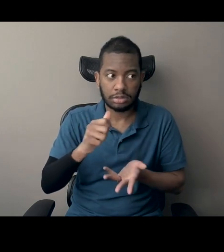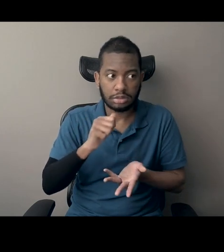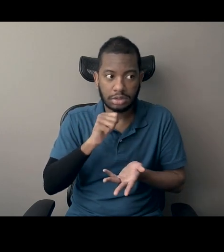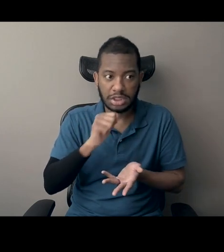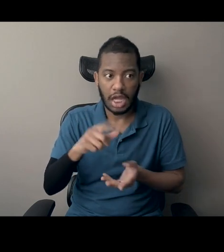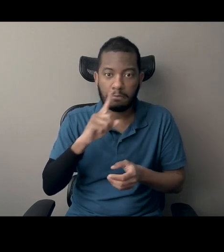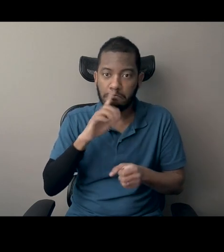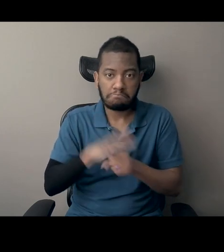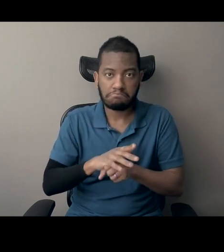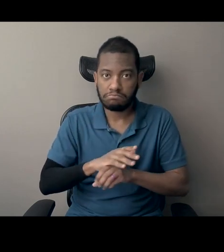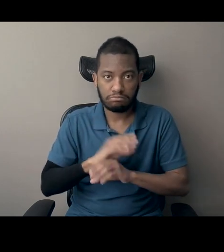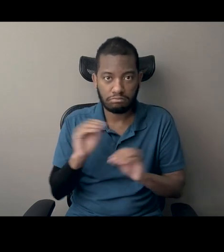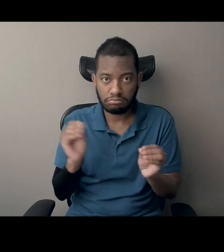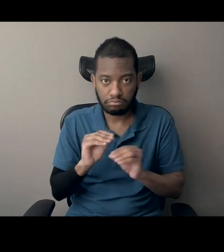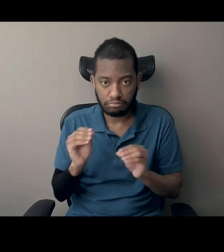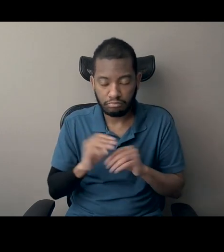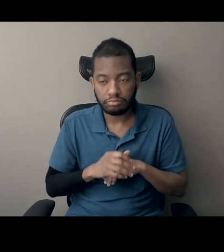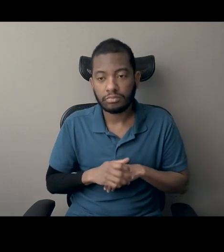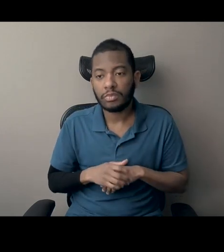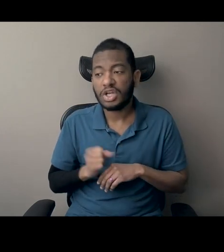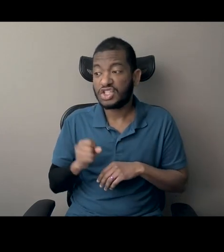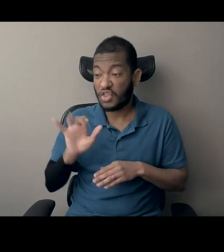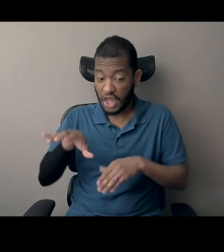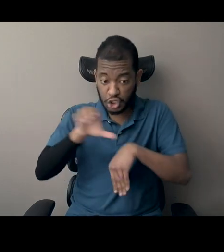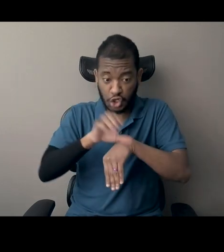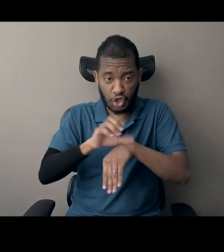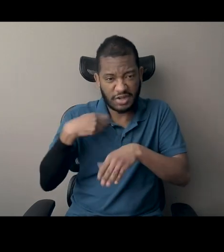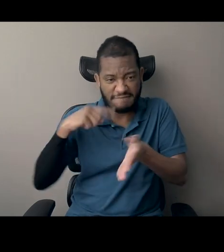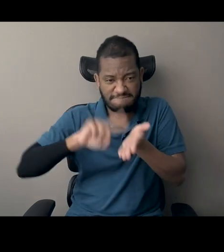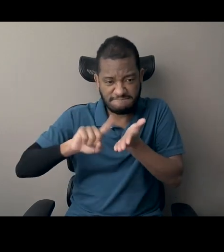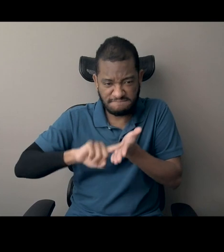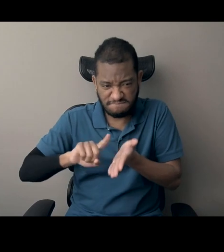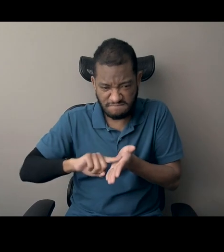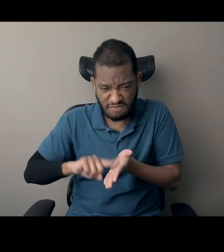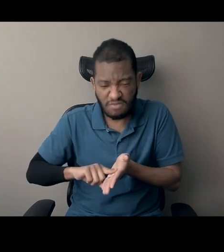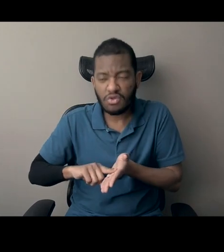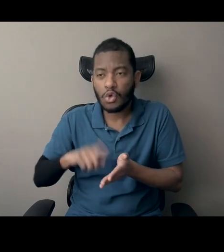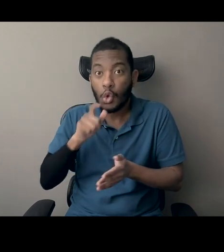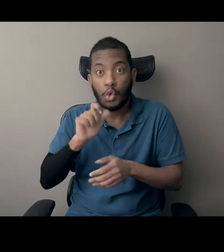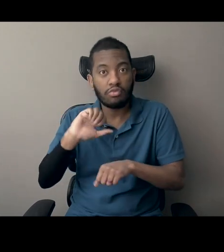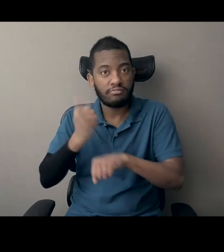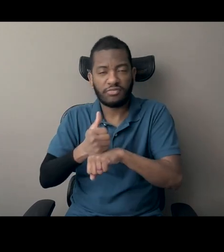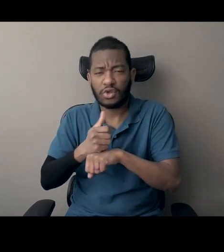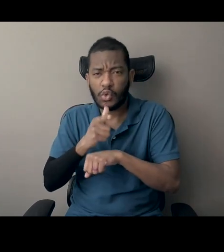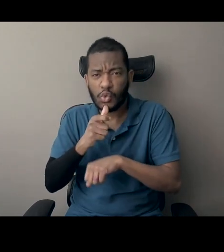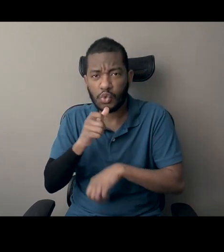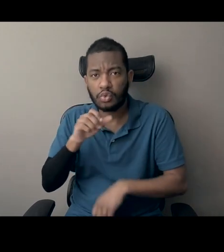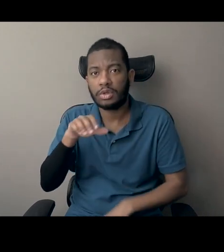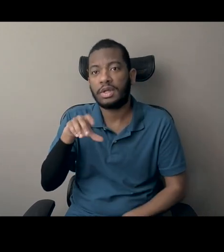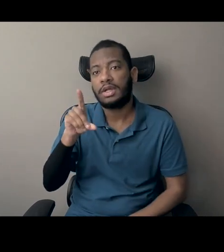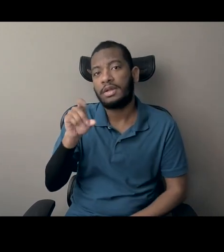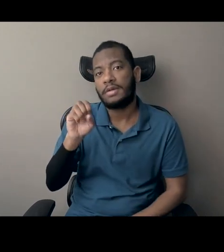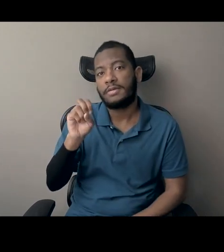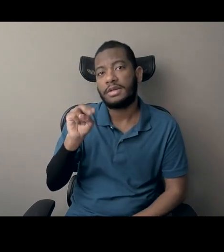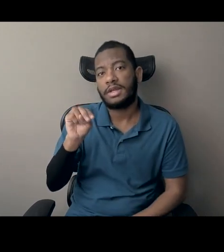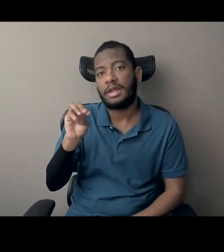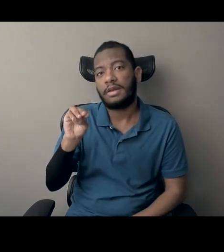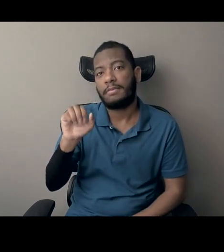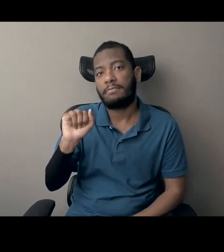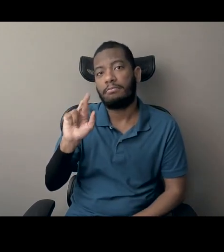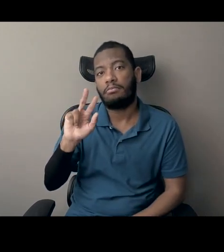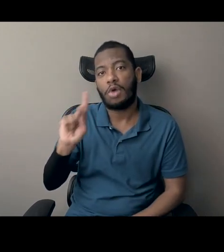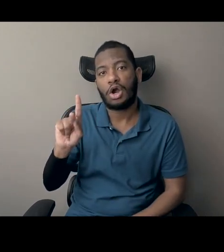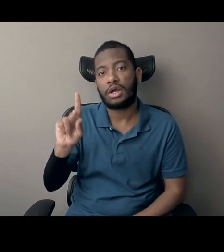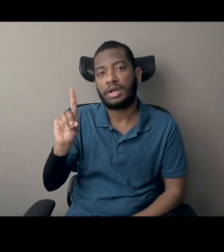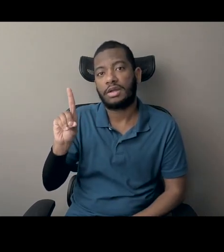was founded by Denmark Vesey, um, who led one of the largest attempted slave revolts in American history. Um, and of course